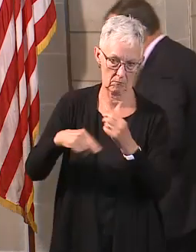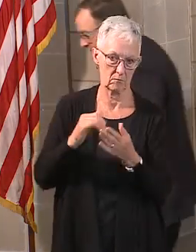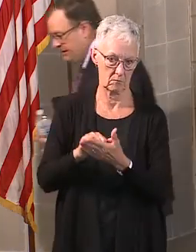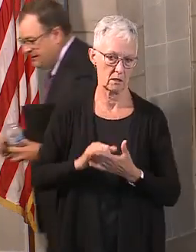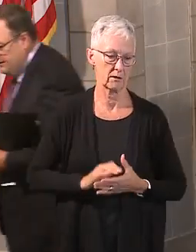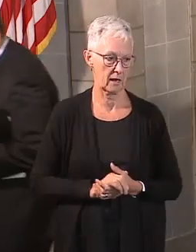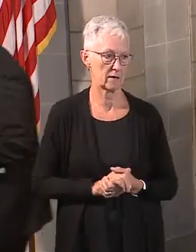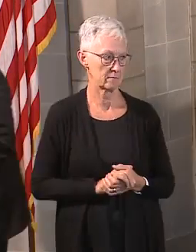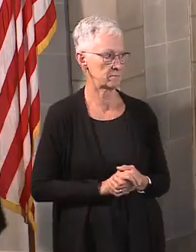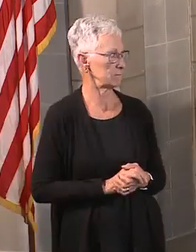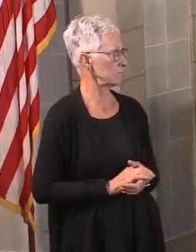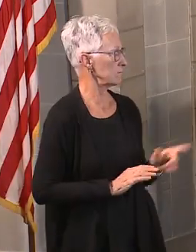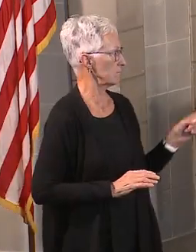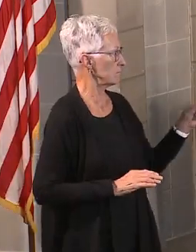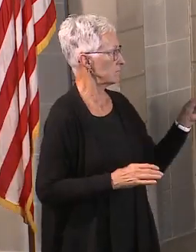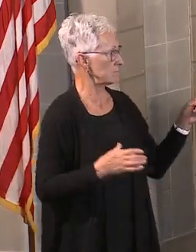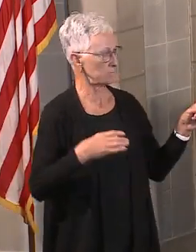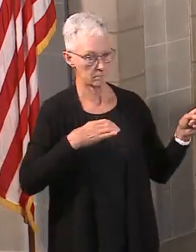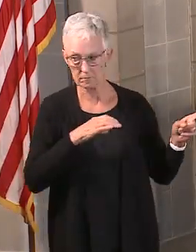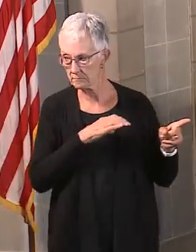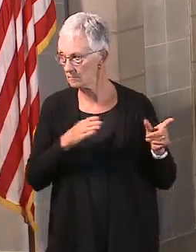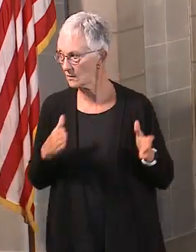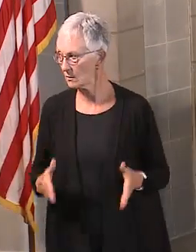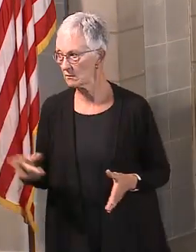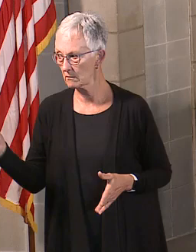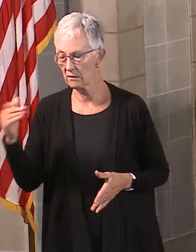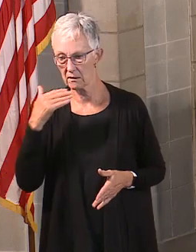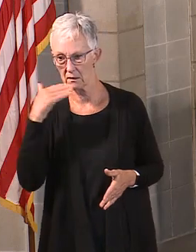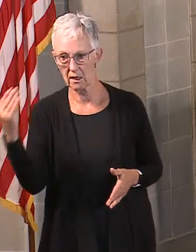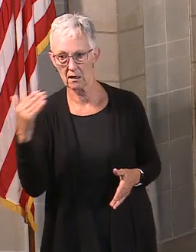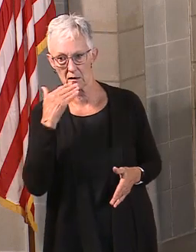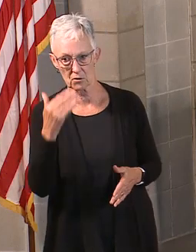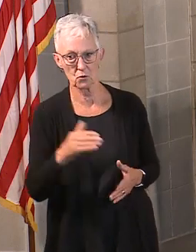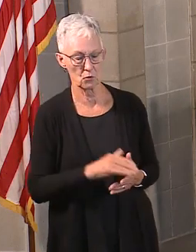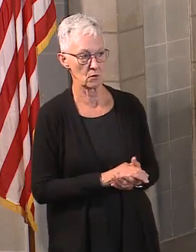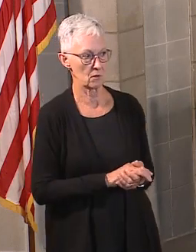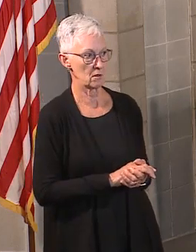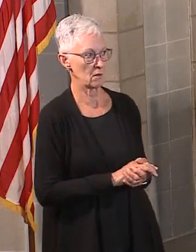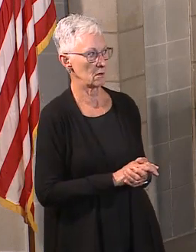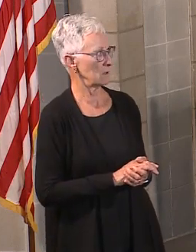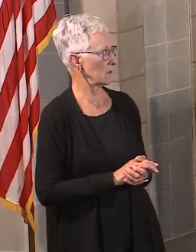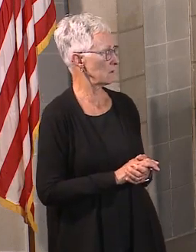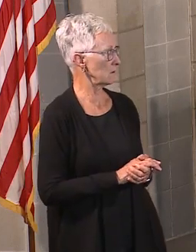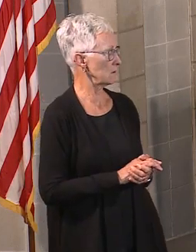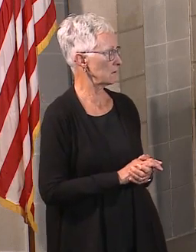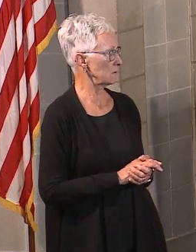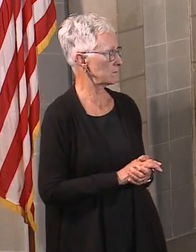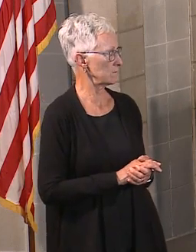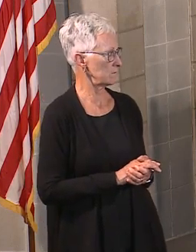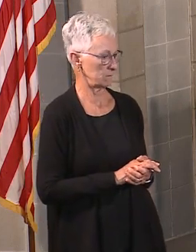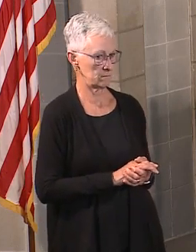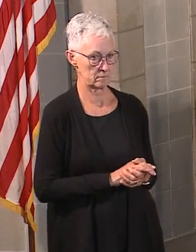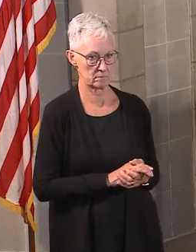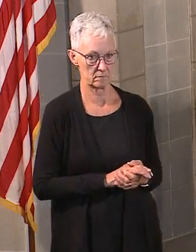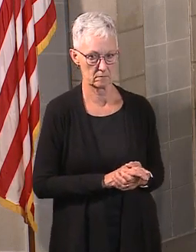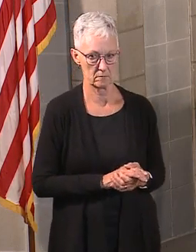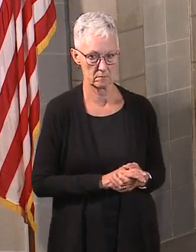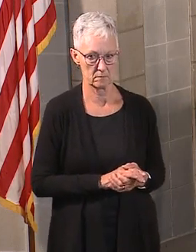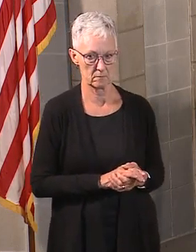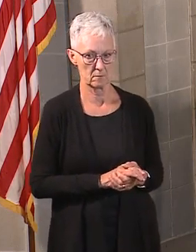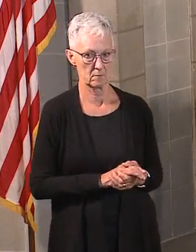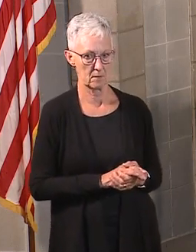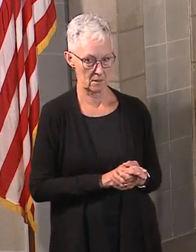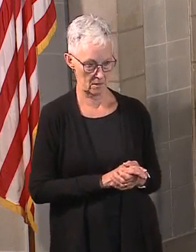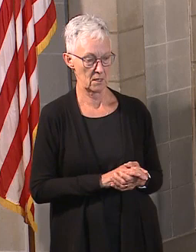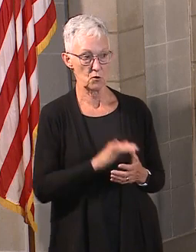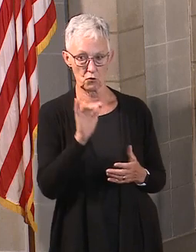Yeah, mean, Commissioner, thank you very much. That's a great point that not only does this need to be a conversation